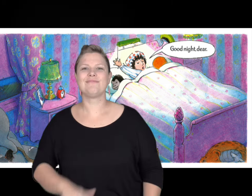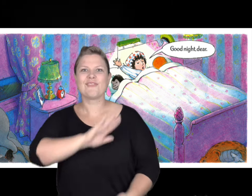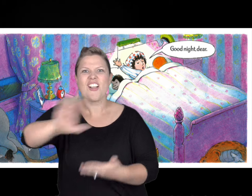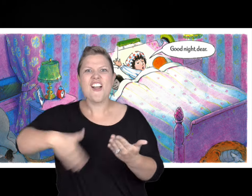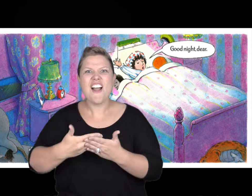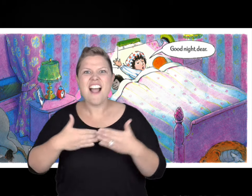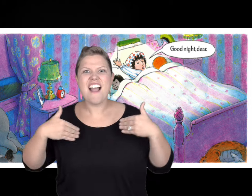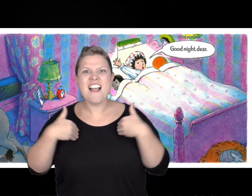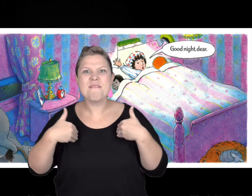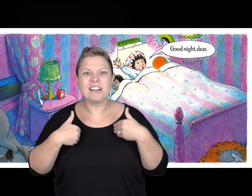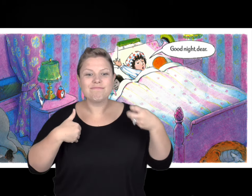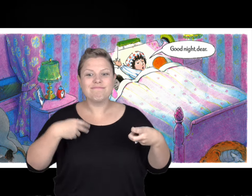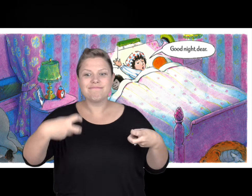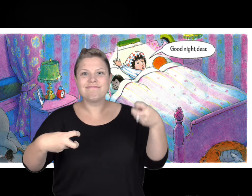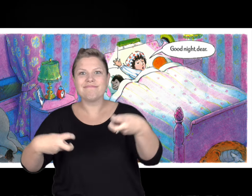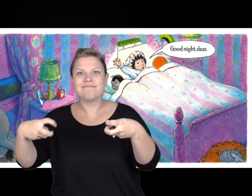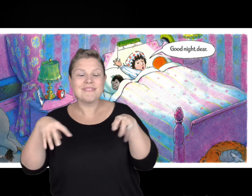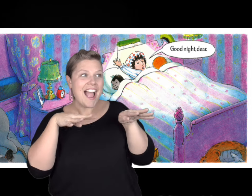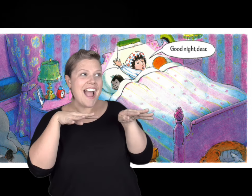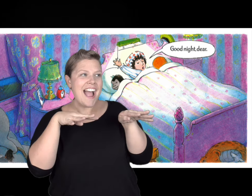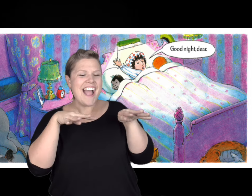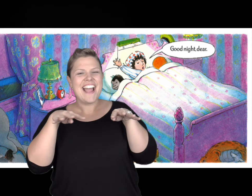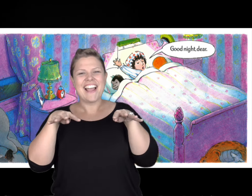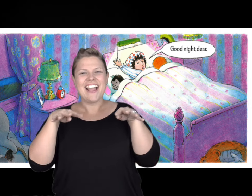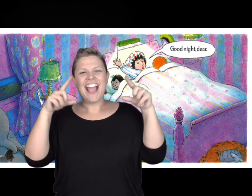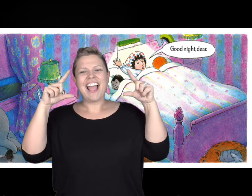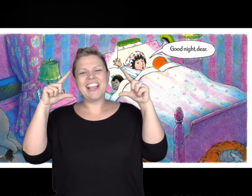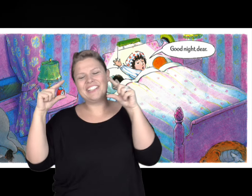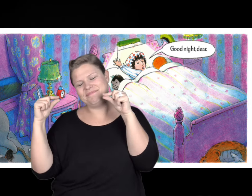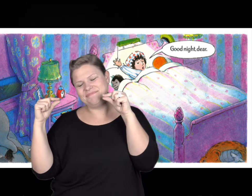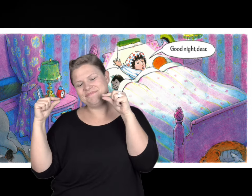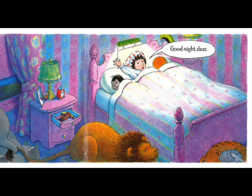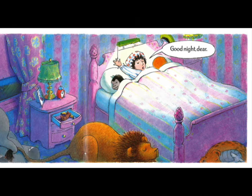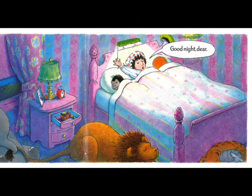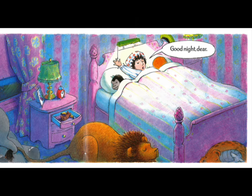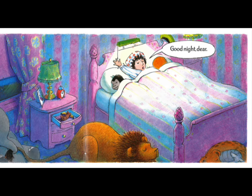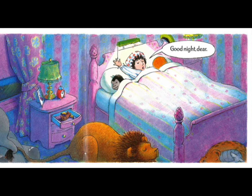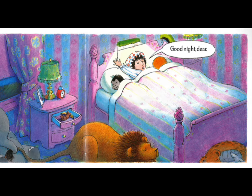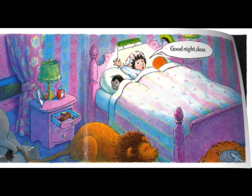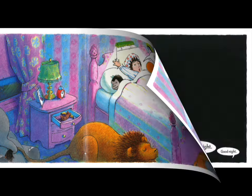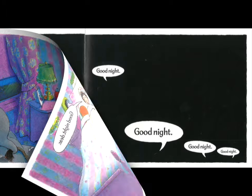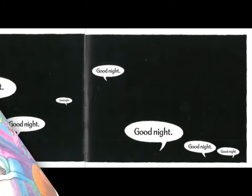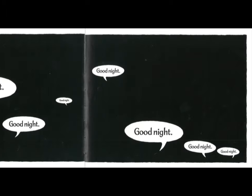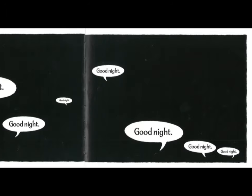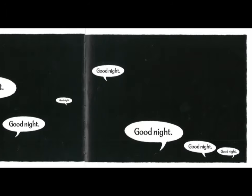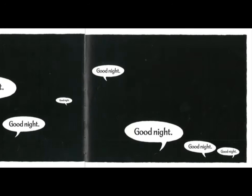light off all the animals who were asleep in the fell asleep in the room